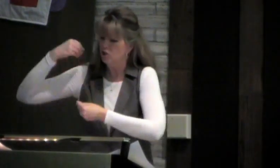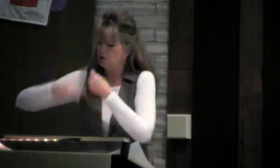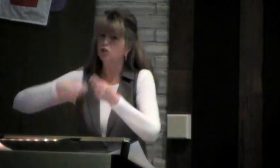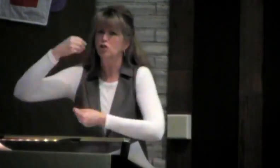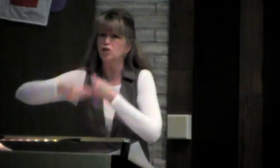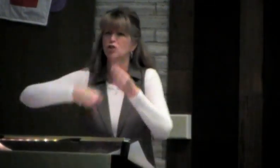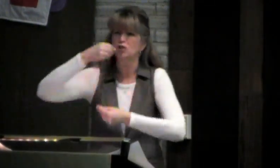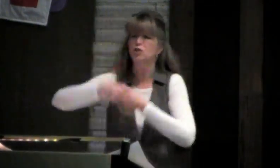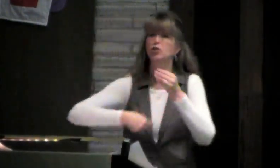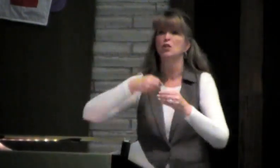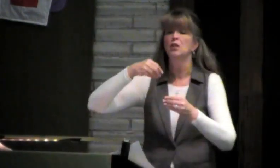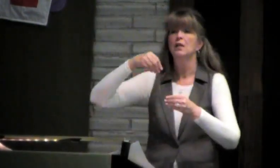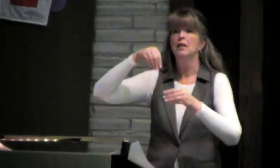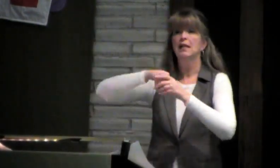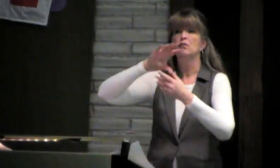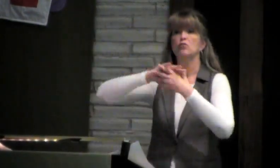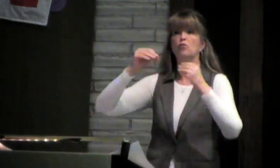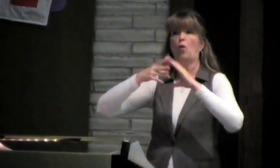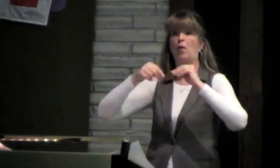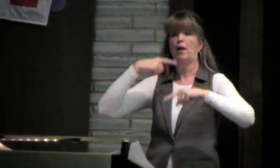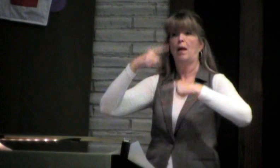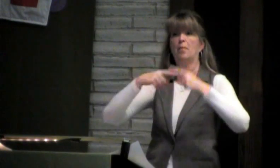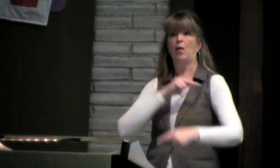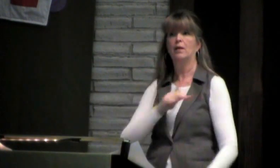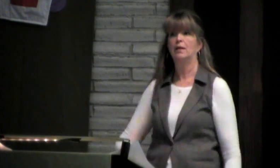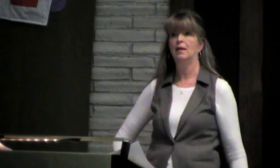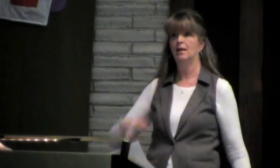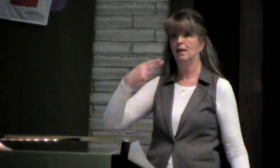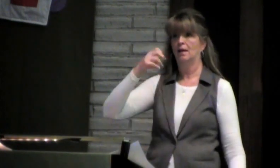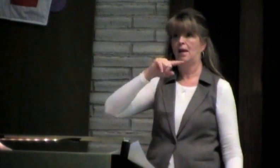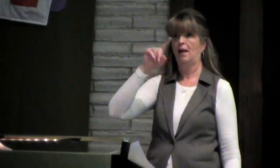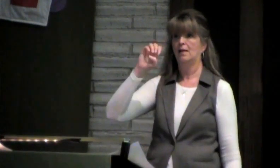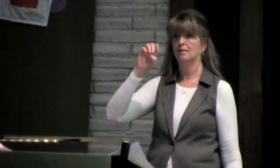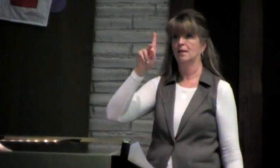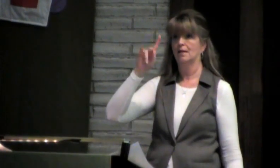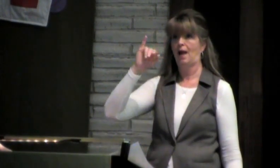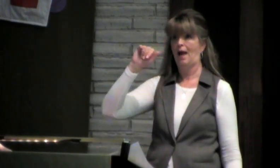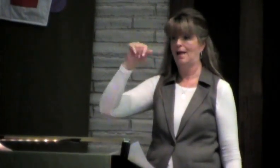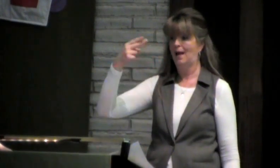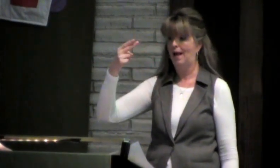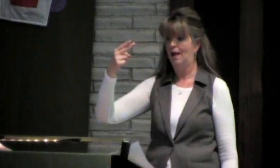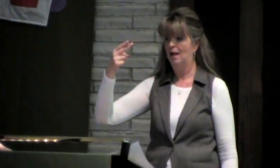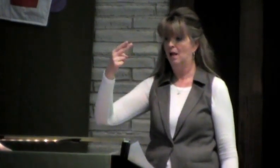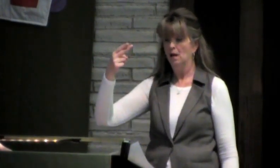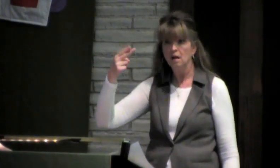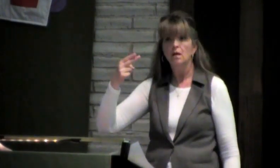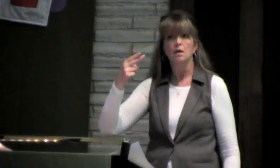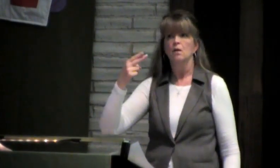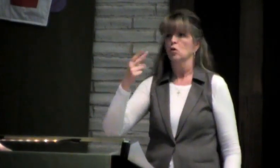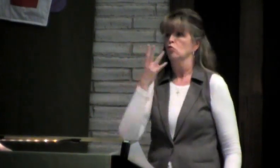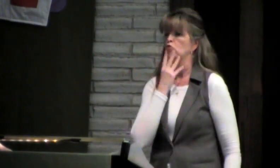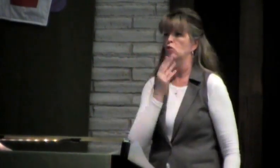So that story was passed down to the Israelites for many, many years. In fact, even King Hezekiah